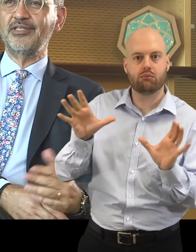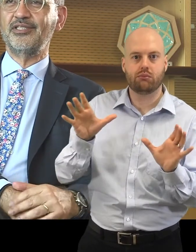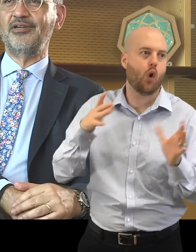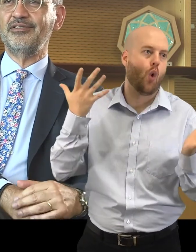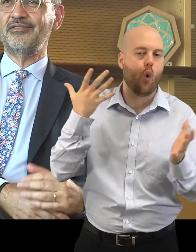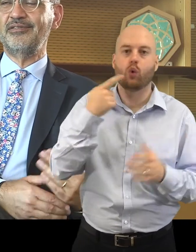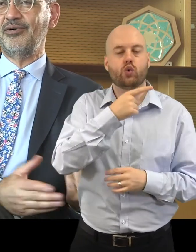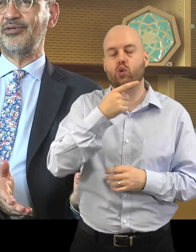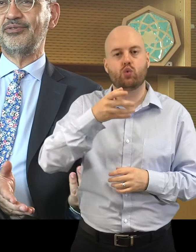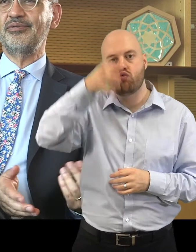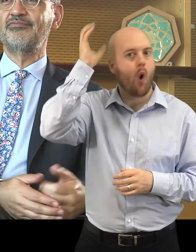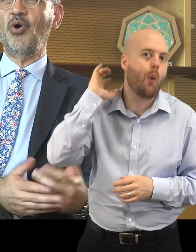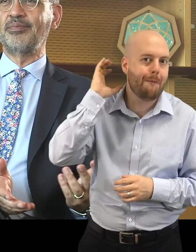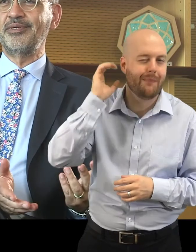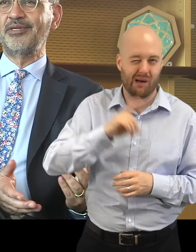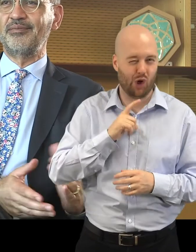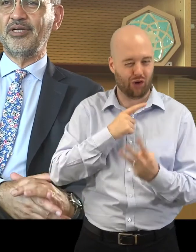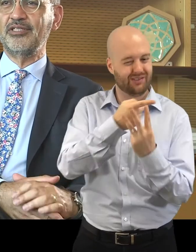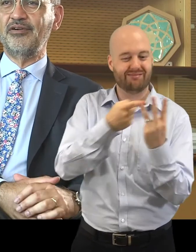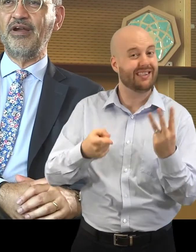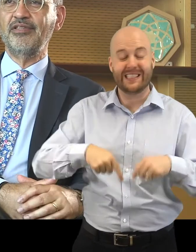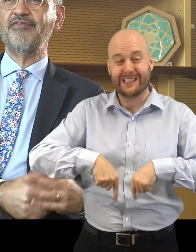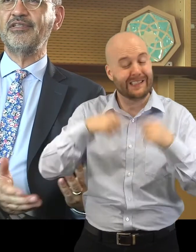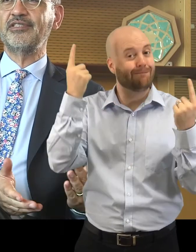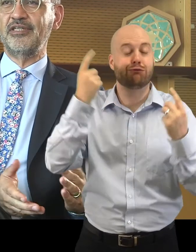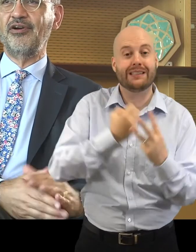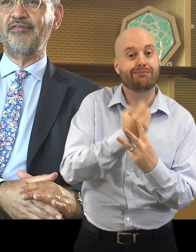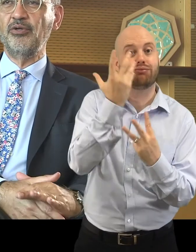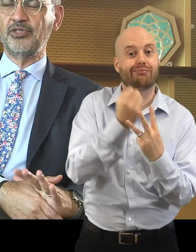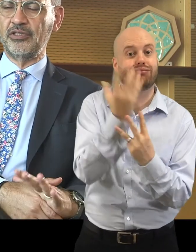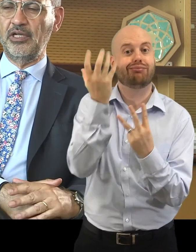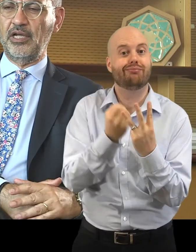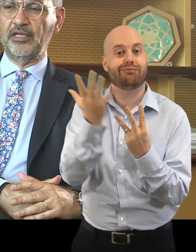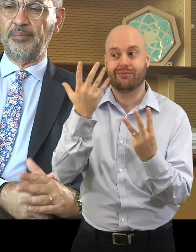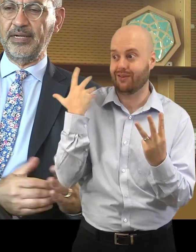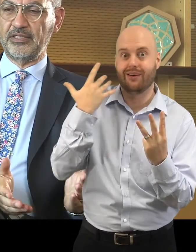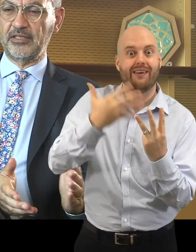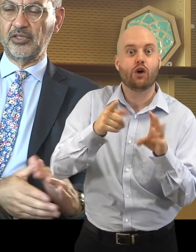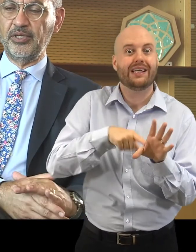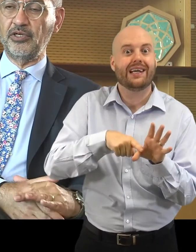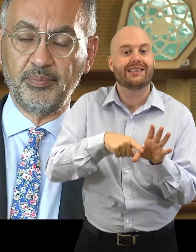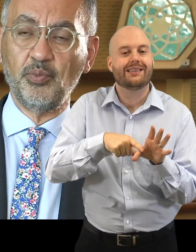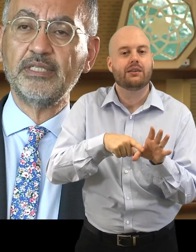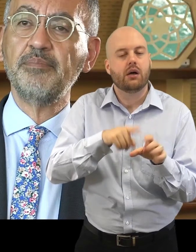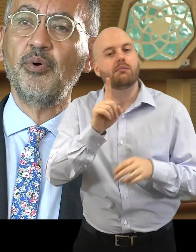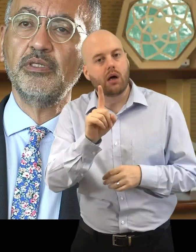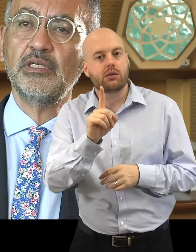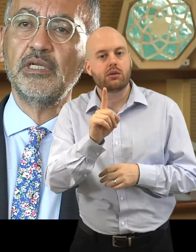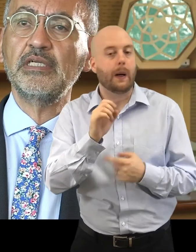to Rome because they're very different in their evolution in the past so many years. But what's important is